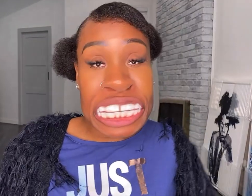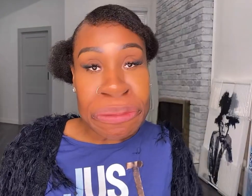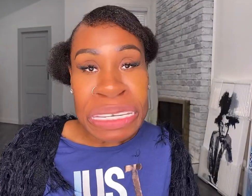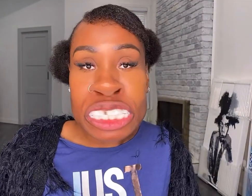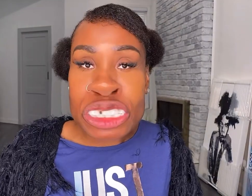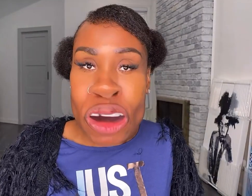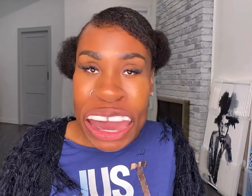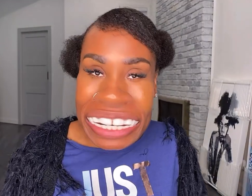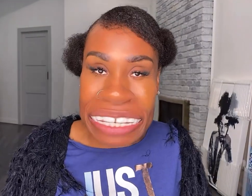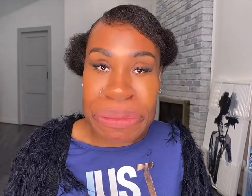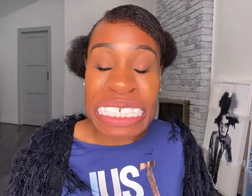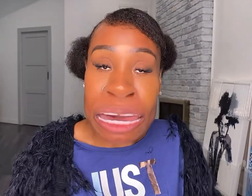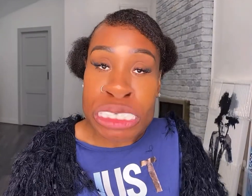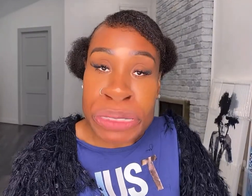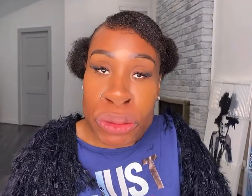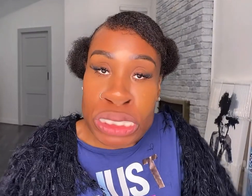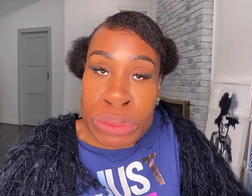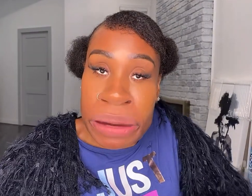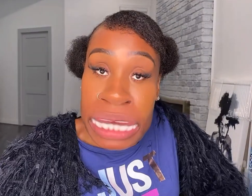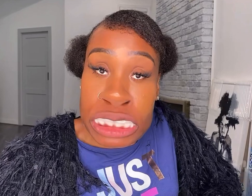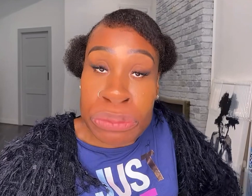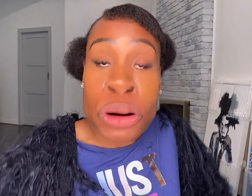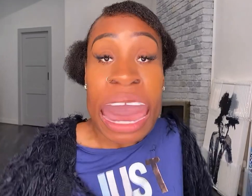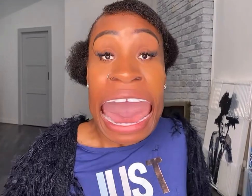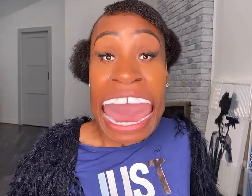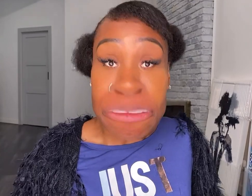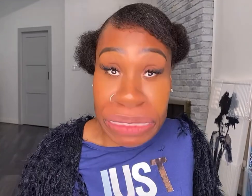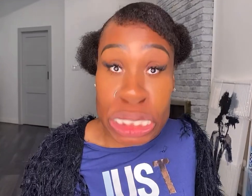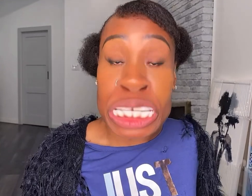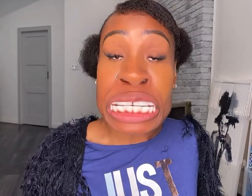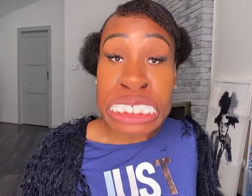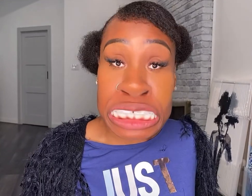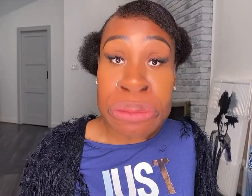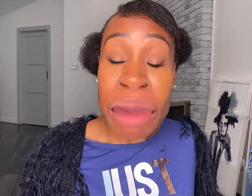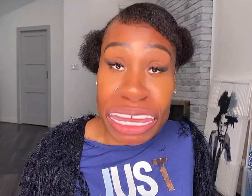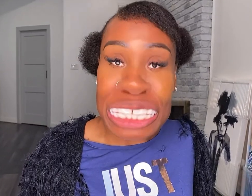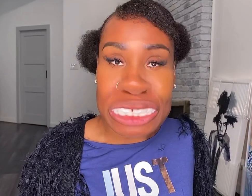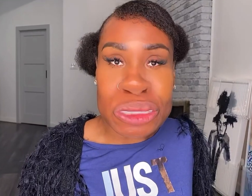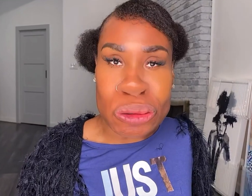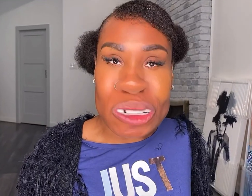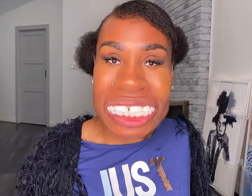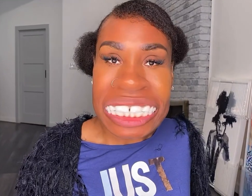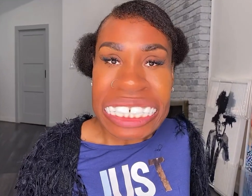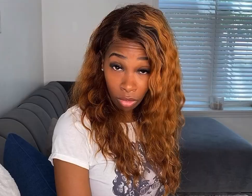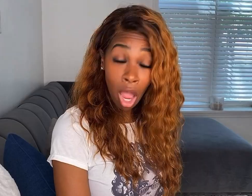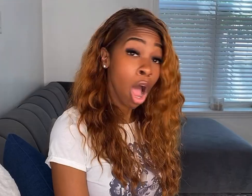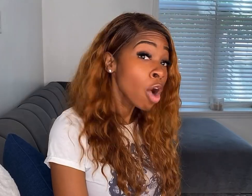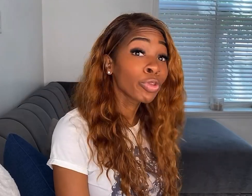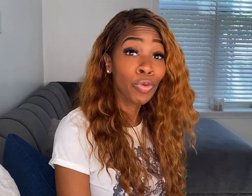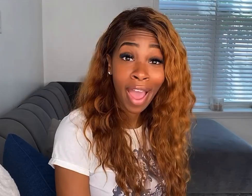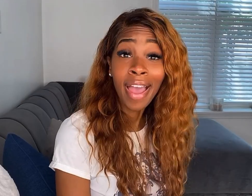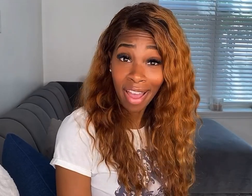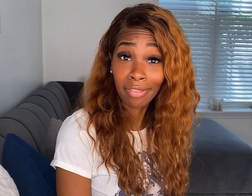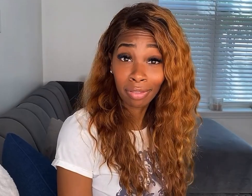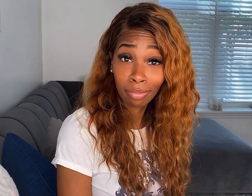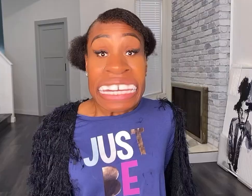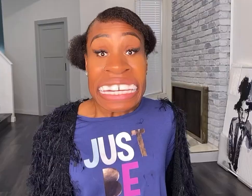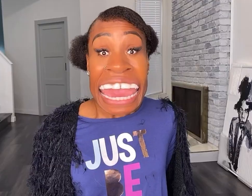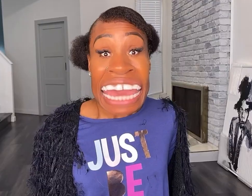get me started, because I was being responsible, I have been looking into some modeling schools. Oh, you have? Yes.